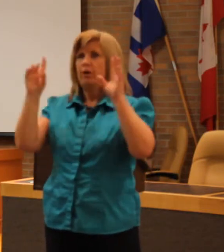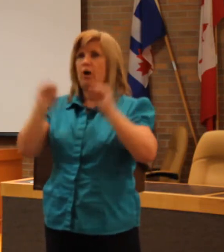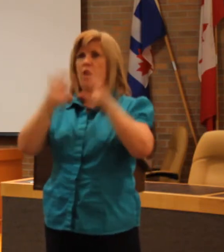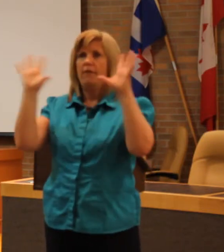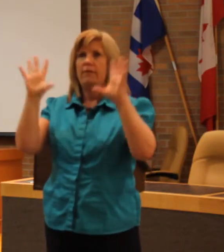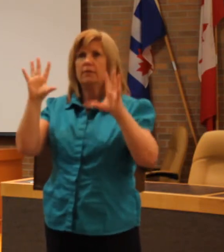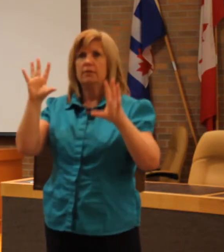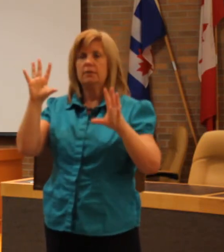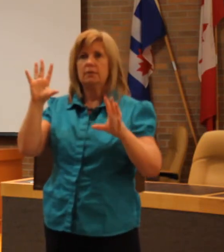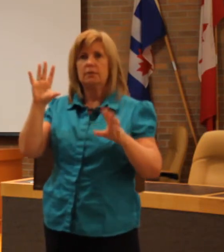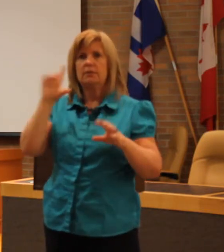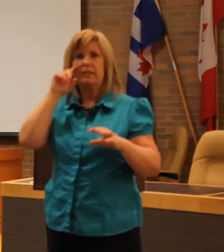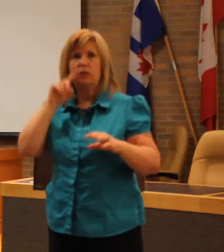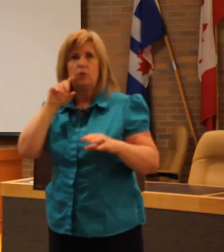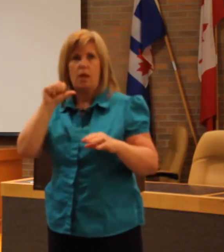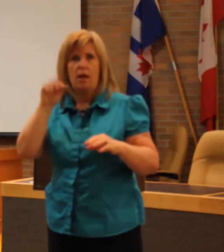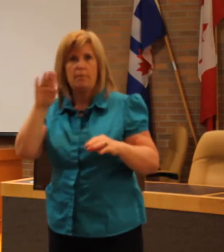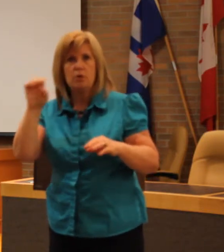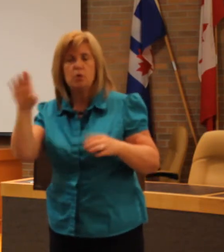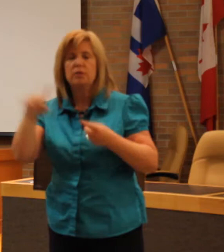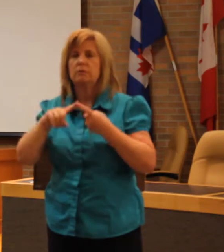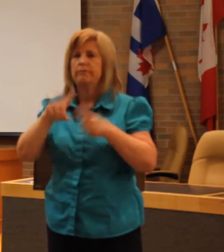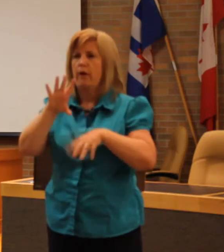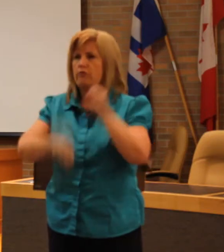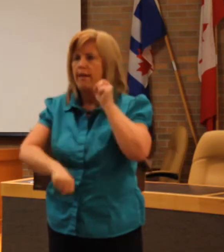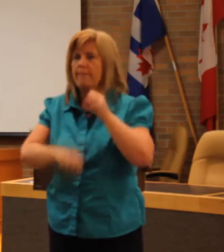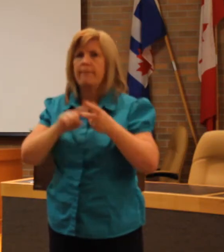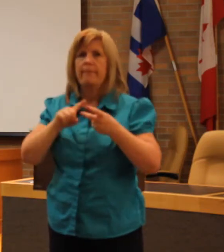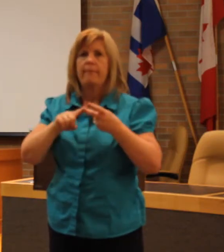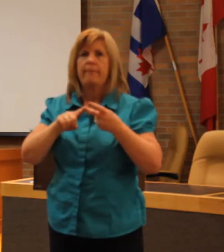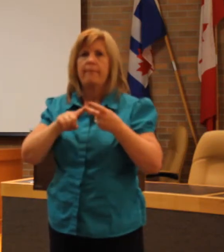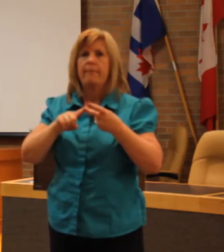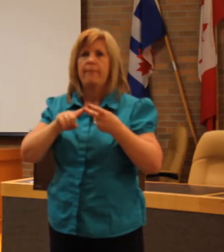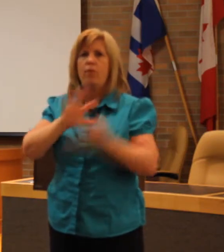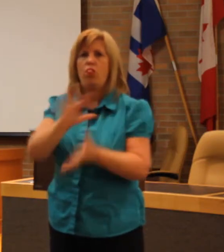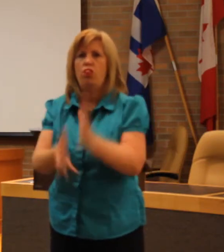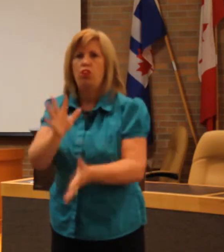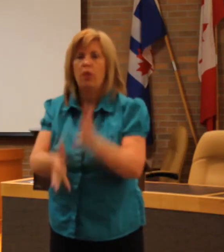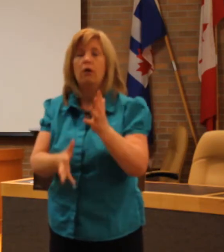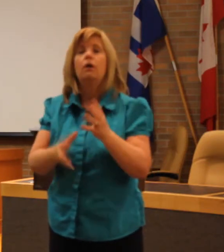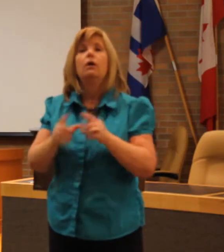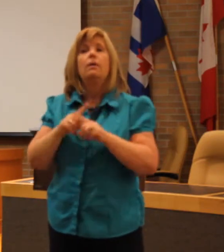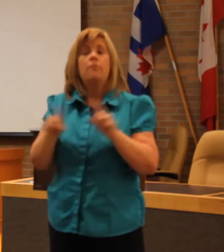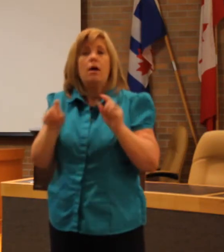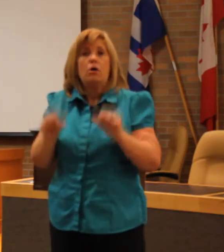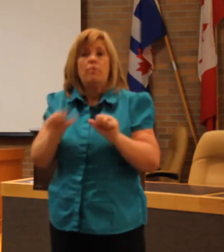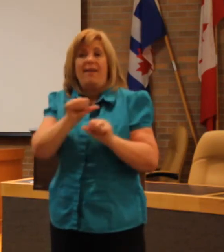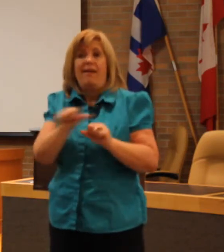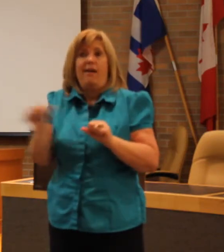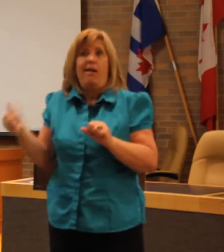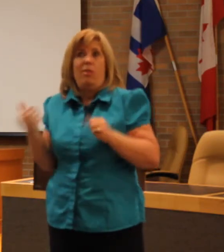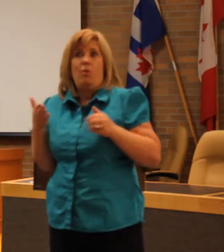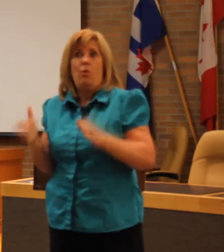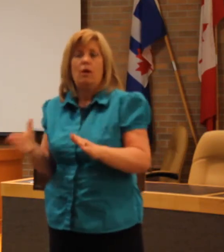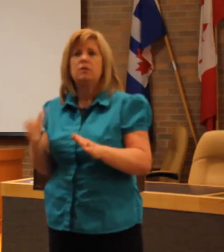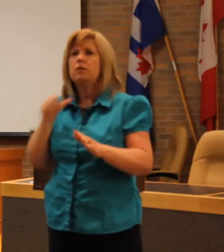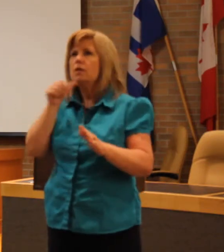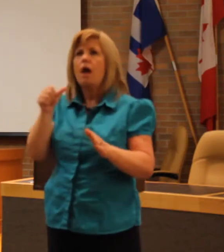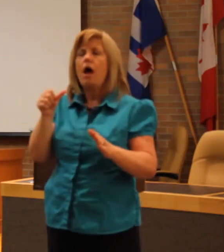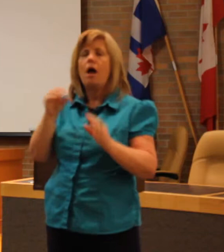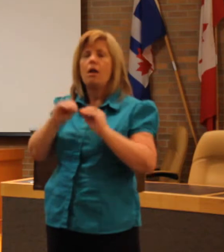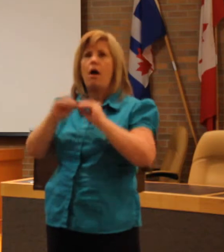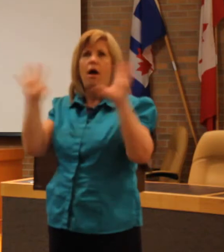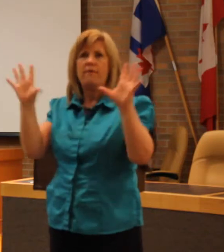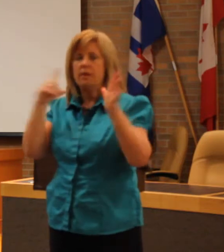about sexual abuse. You may think of rape or molestation, but there might be things that are less obvious.